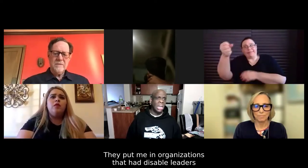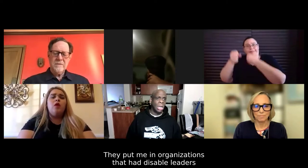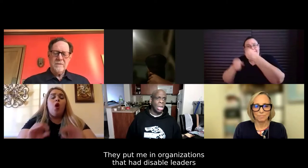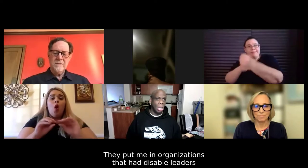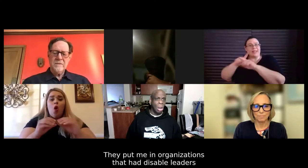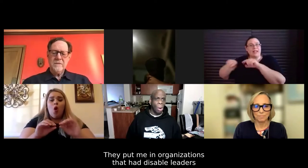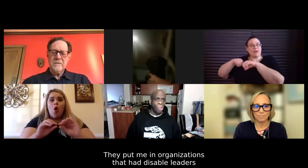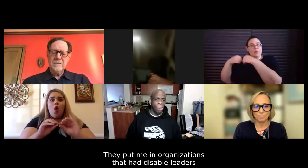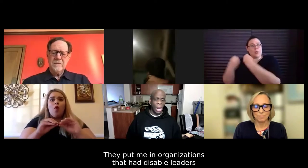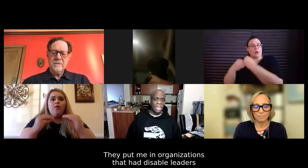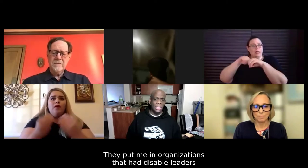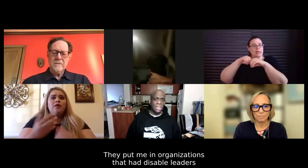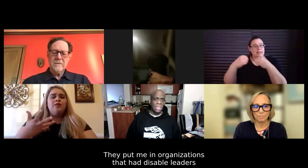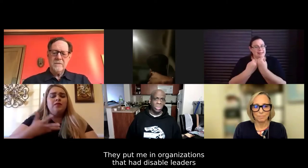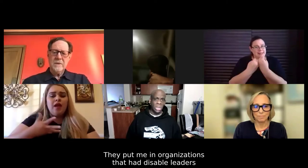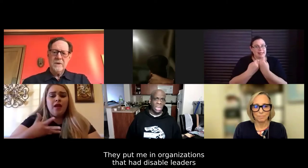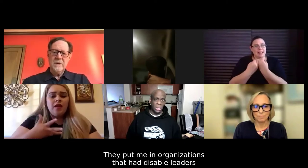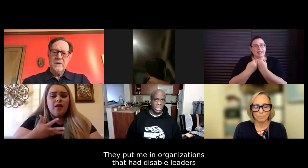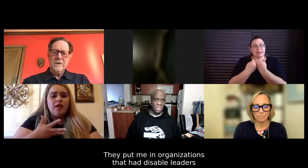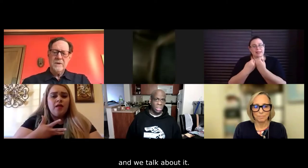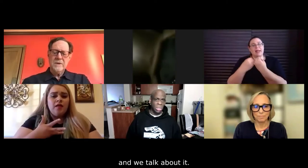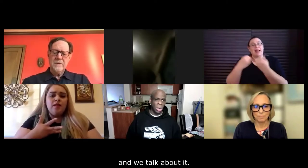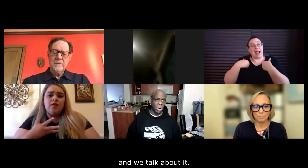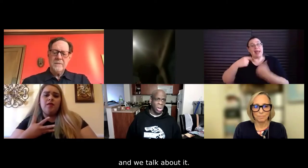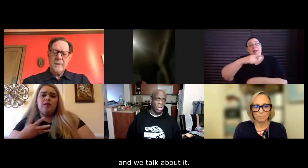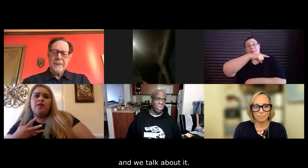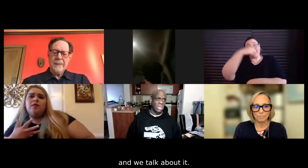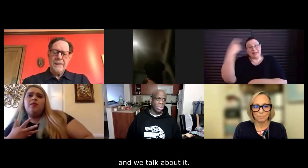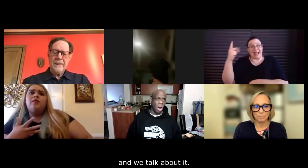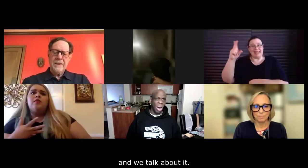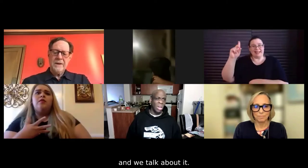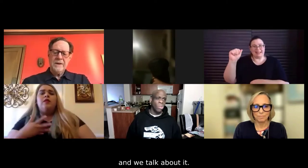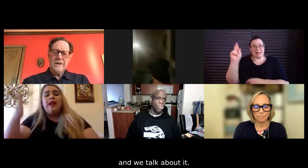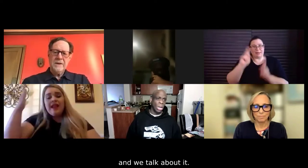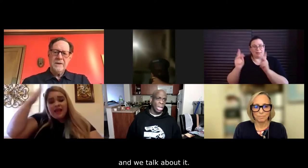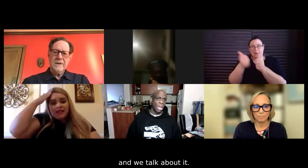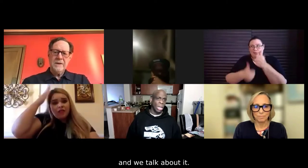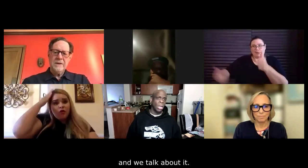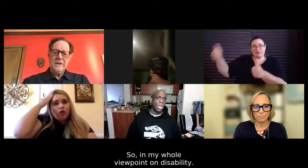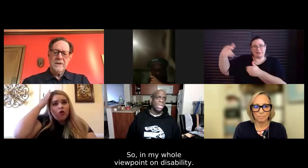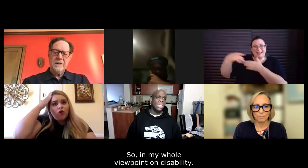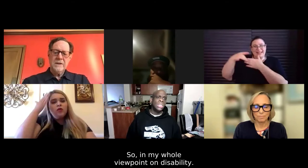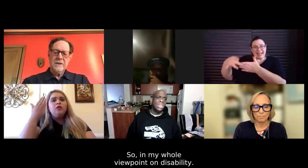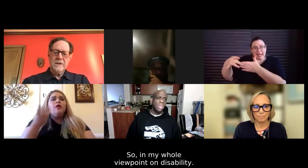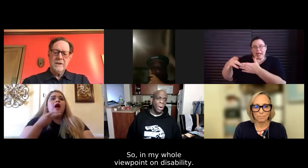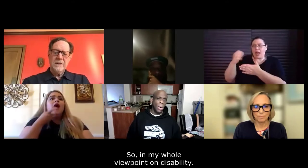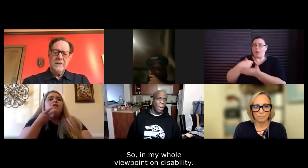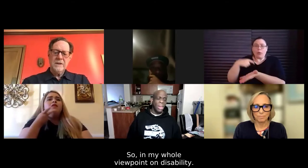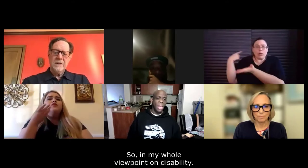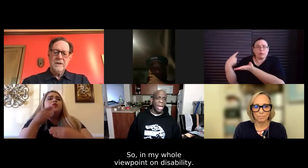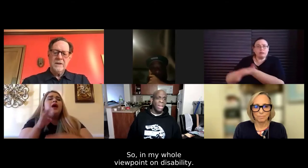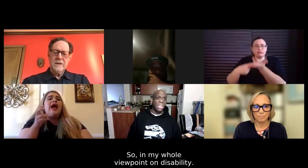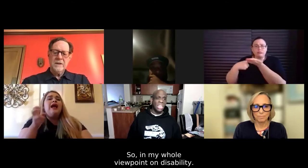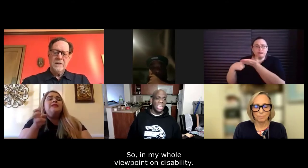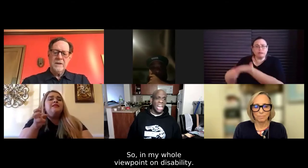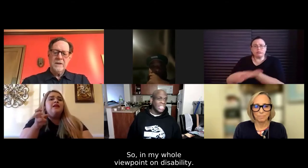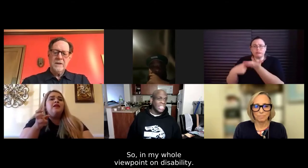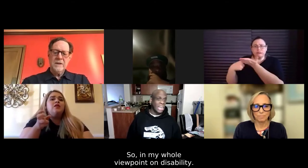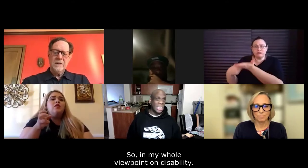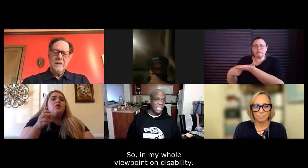you know, Black disabled leaders, you know, and we talked about it. So that